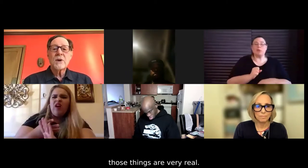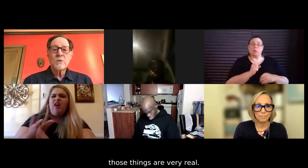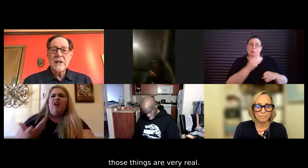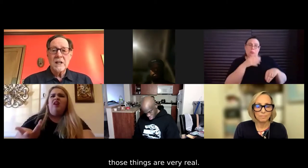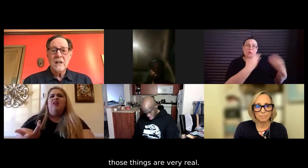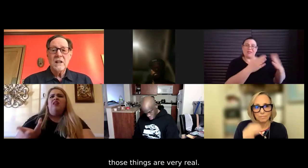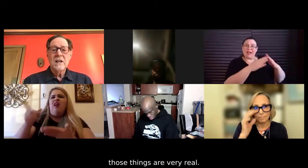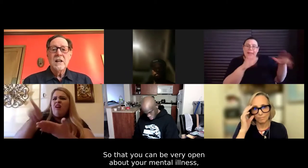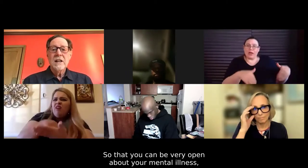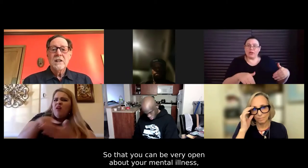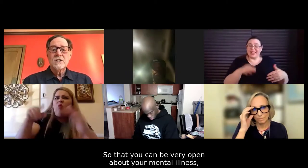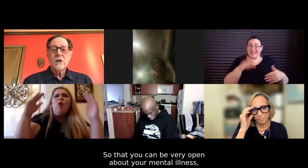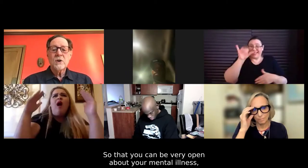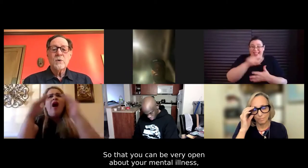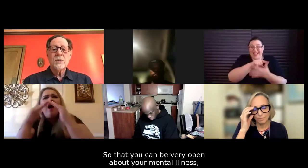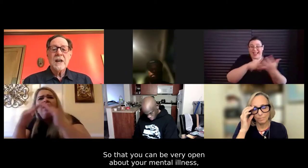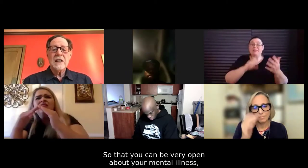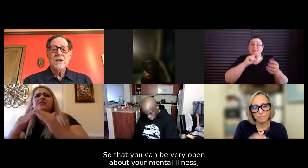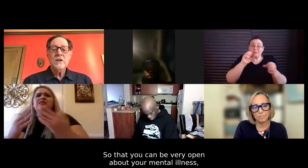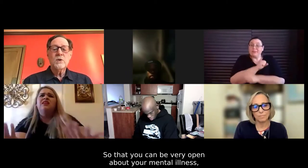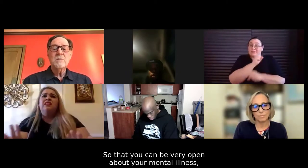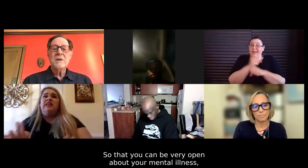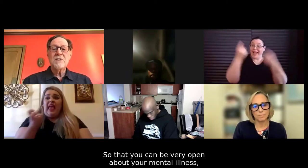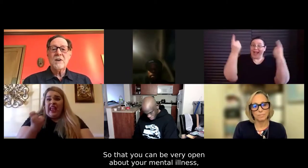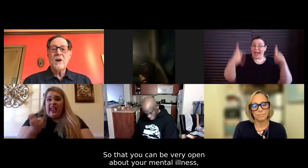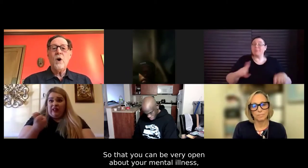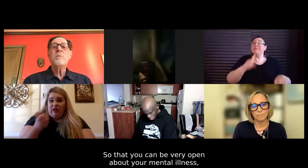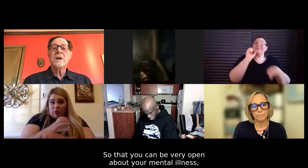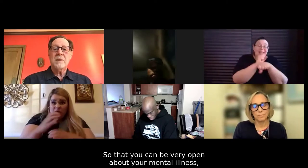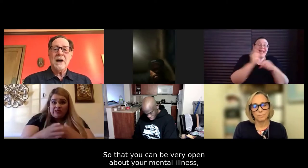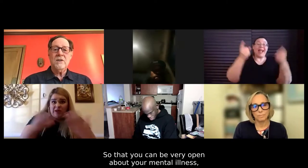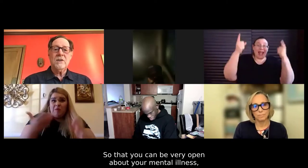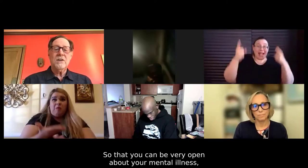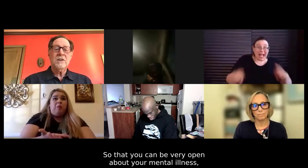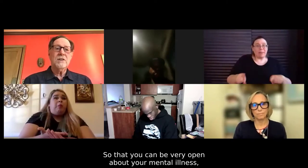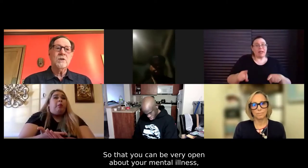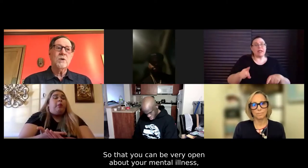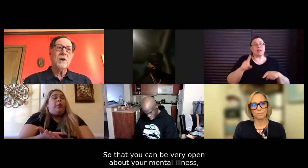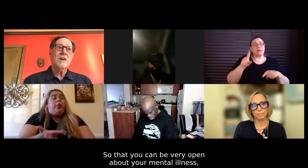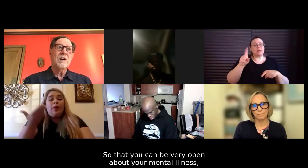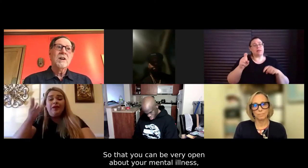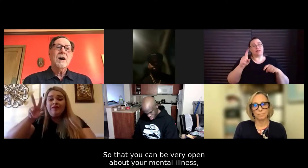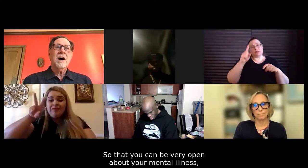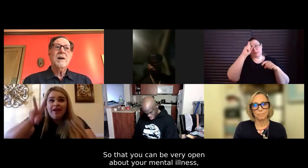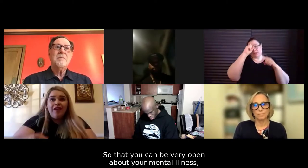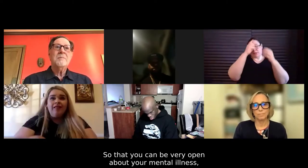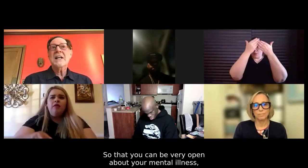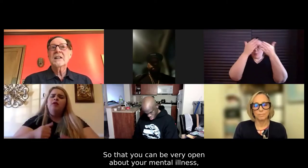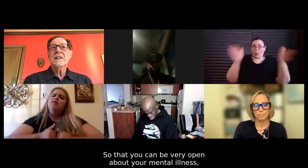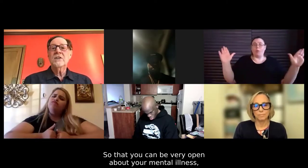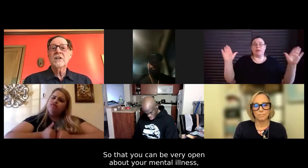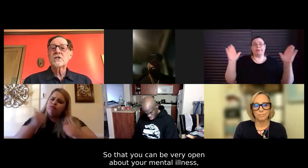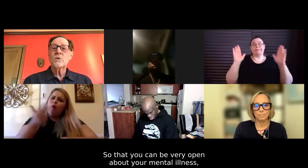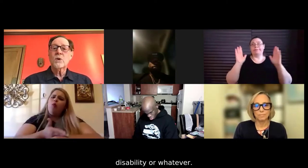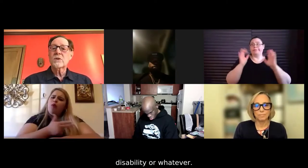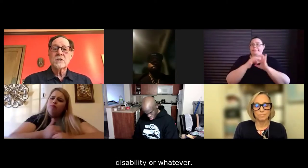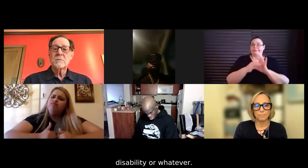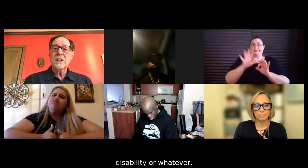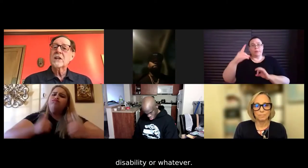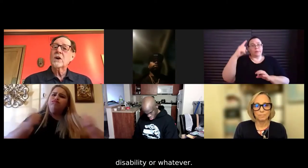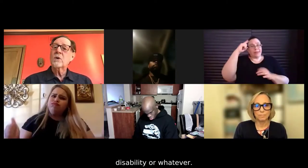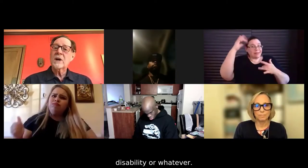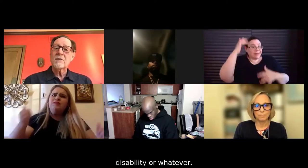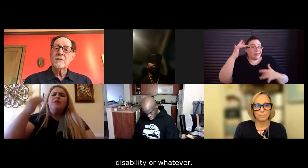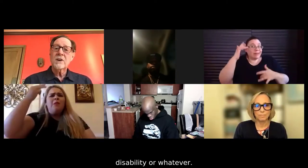things are very real so that you can be very open about your mental illness or